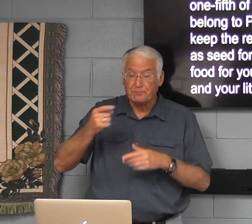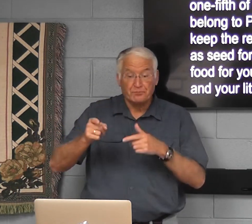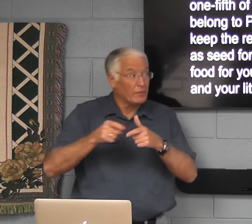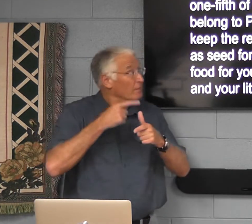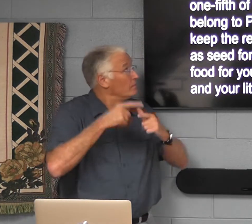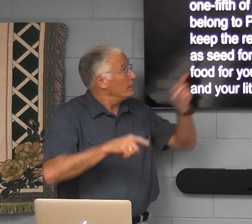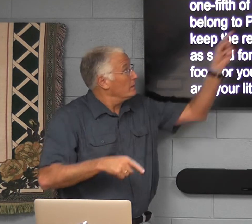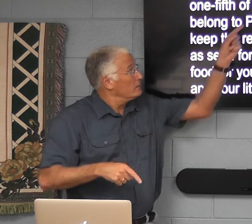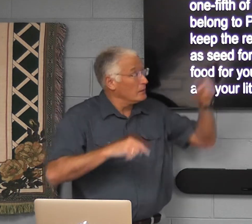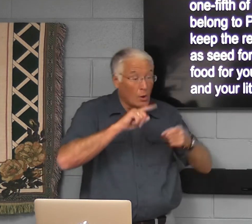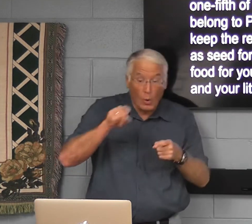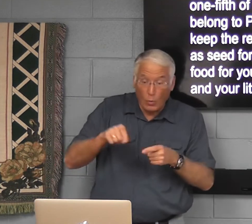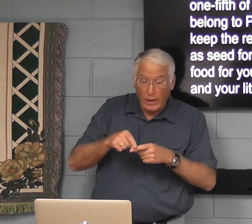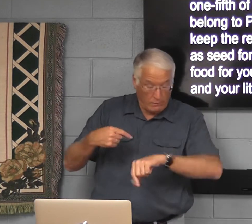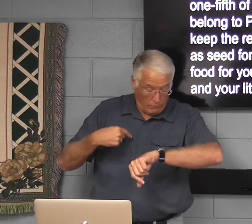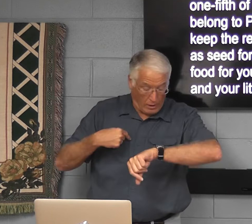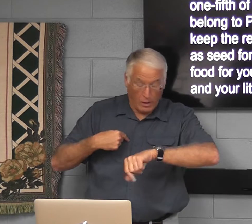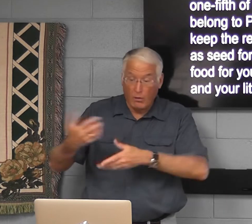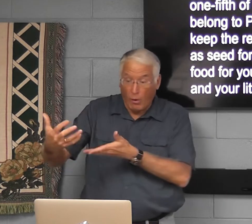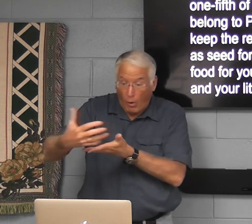And it says, Then you harvested.